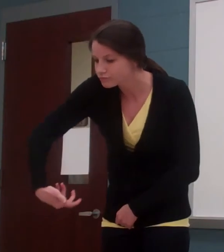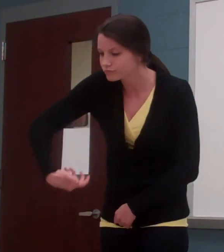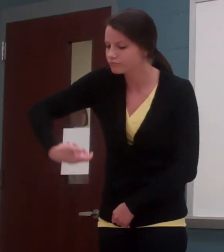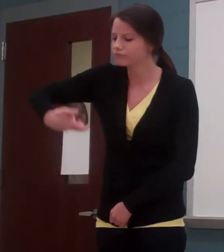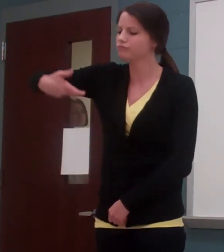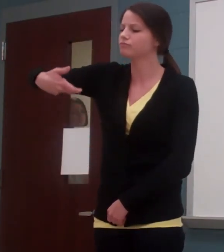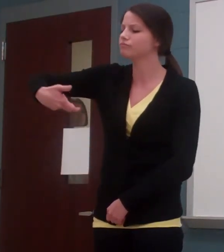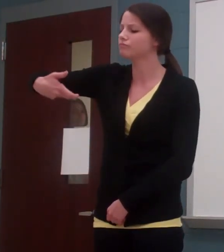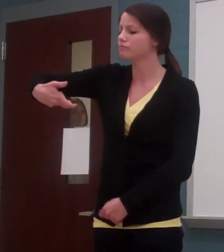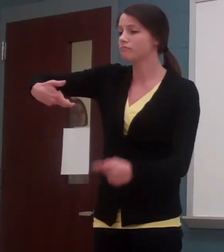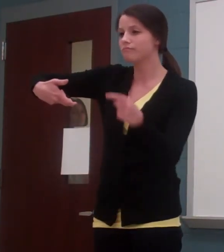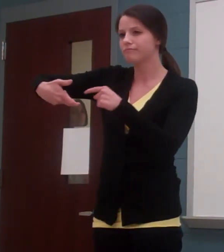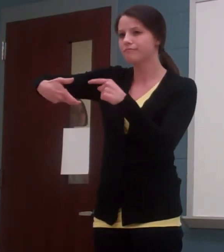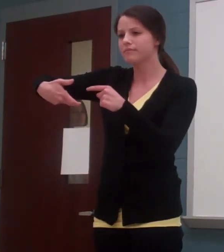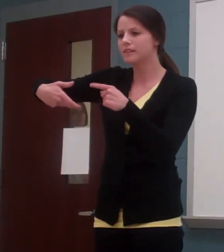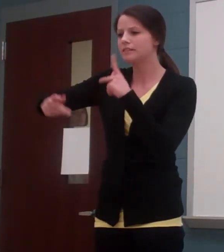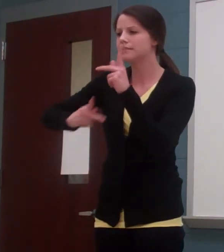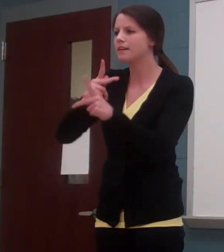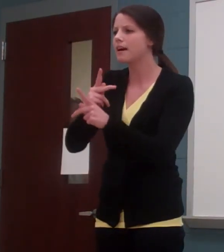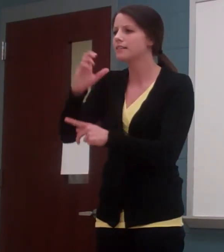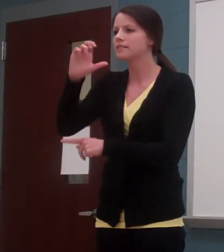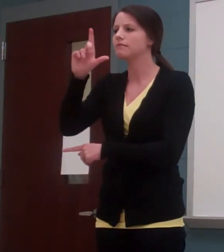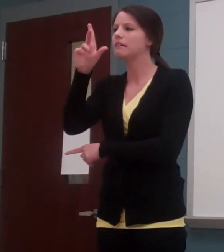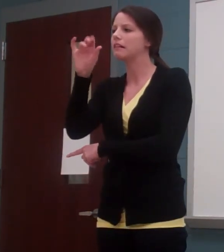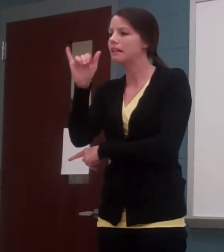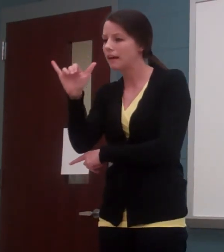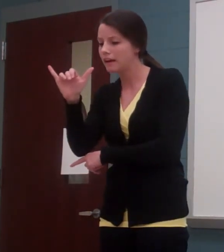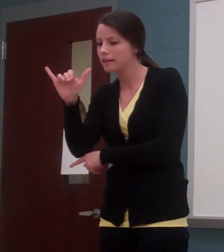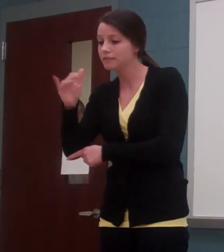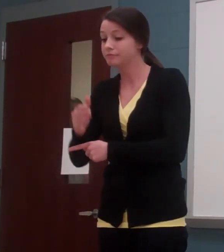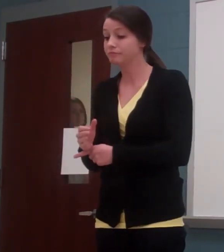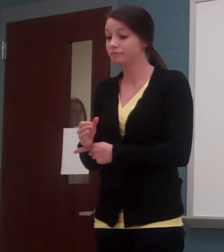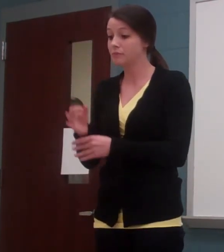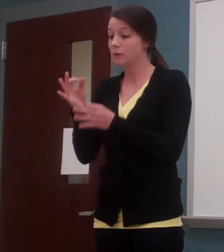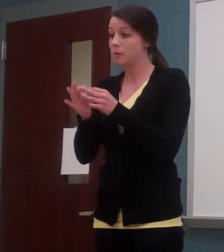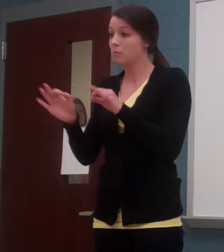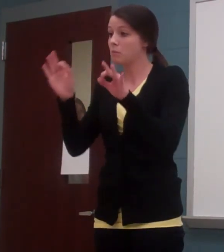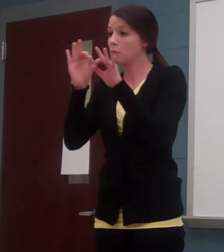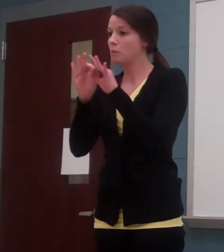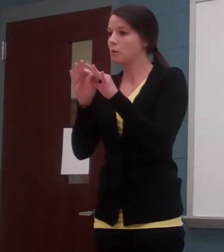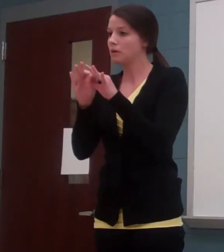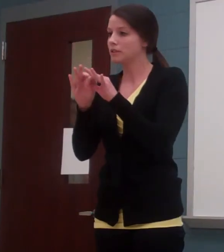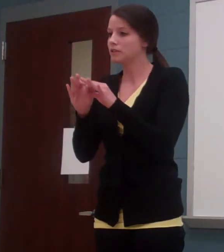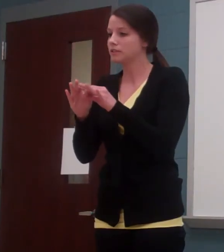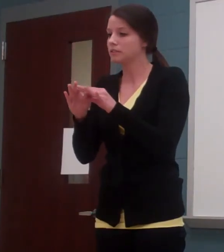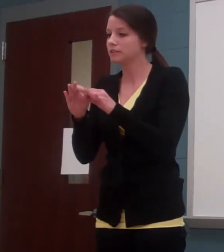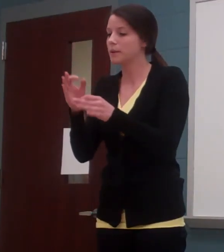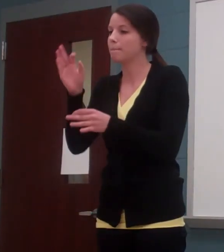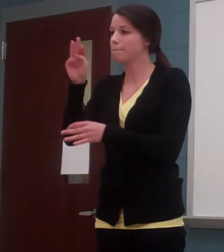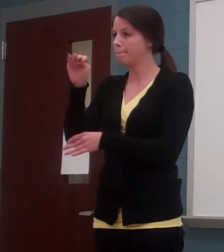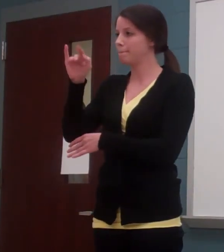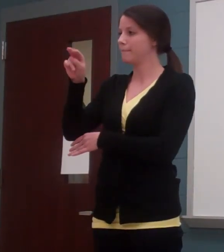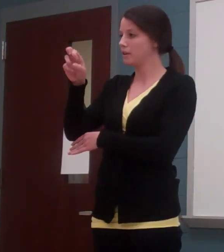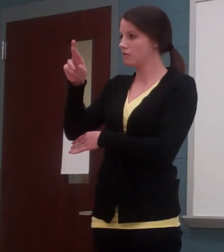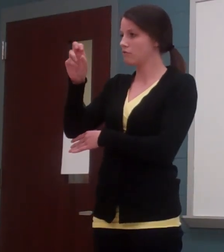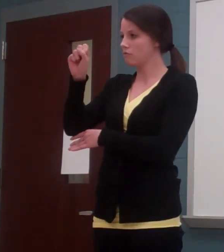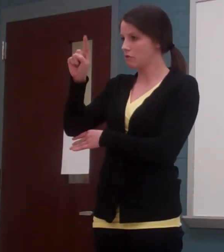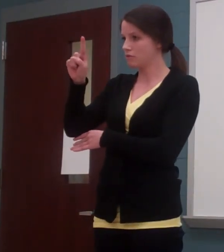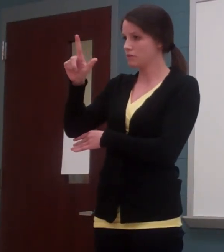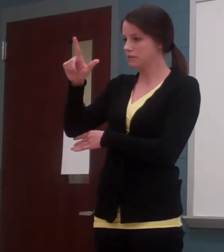They're collecting a particular kind of clay that contains vital minerals scarce in their diet. It's just mud,